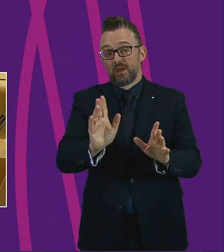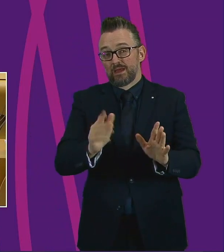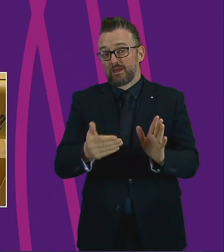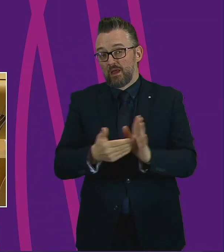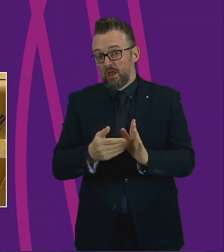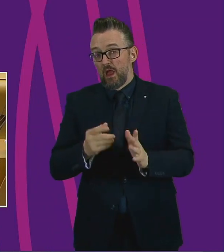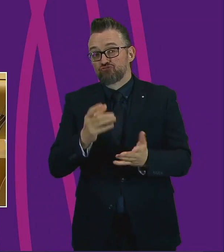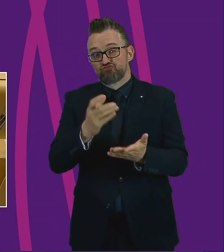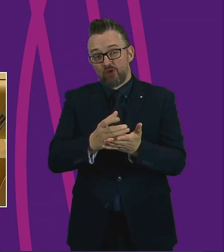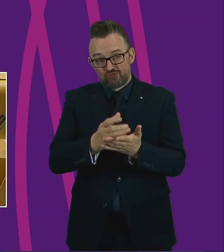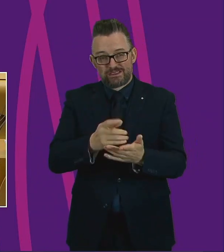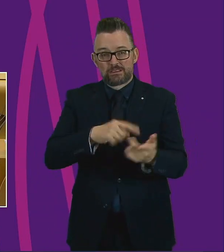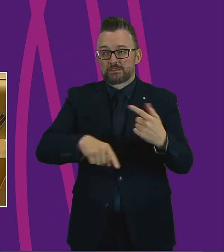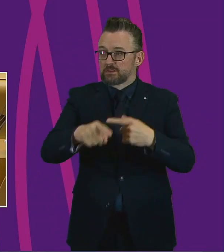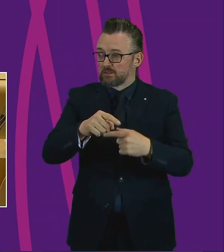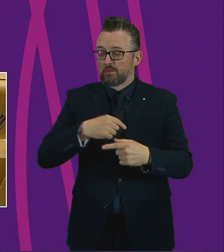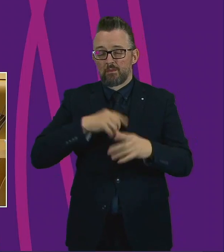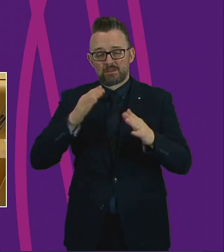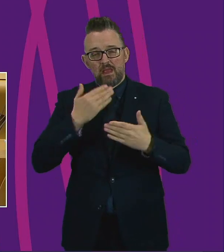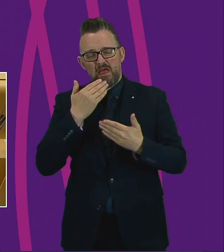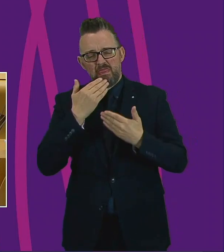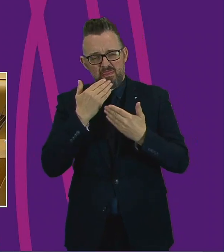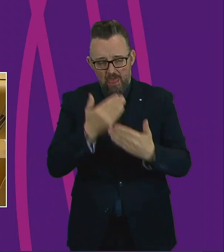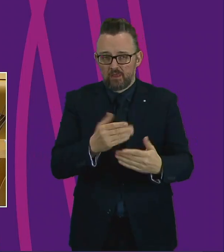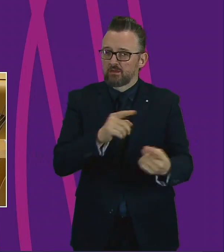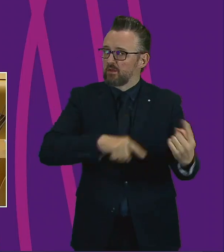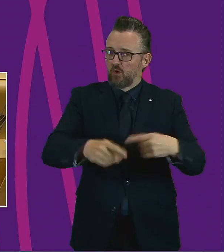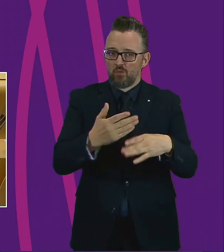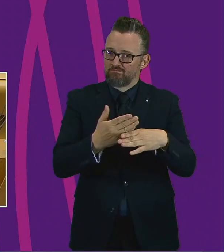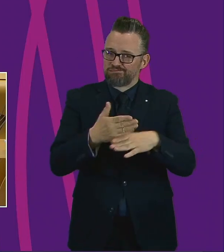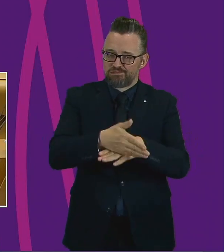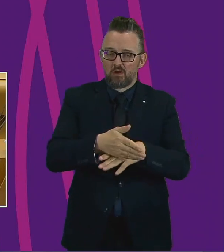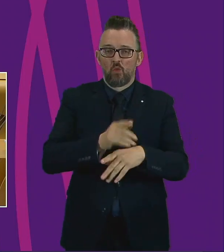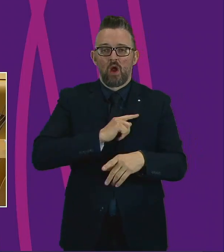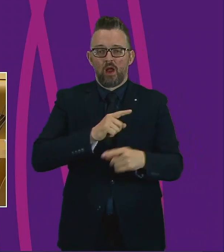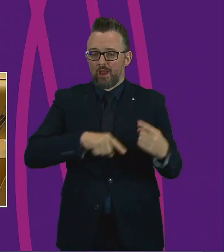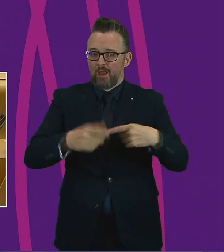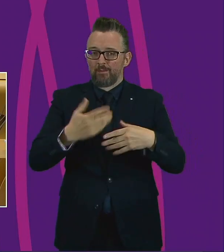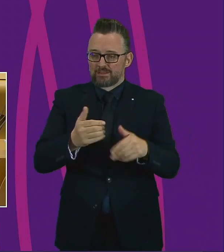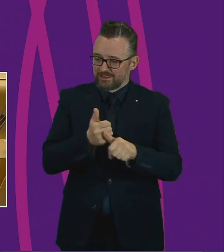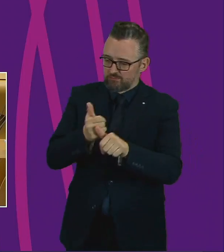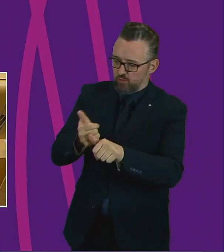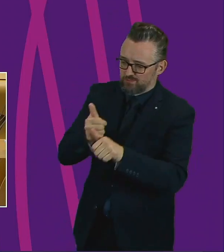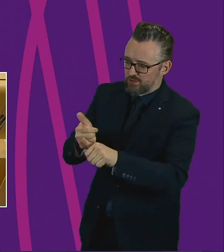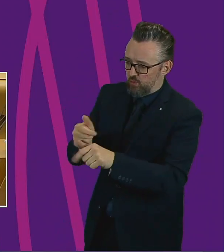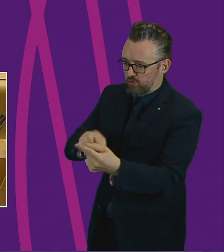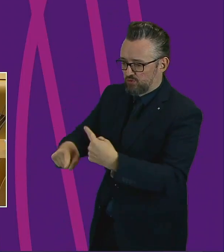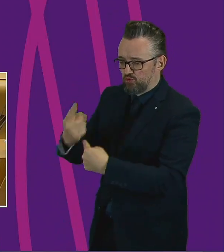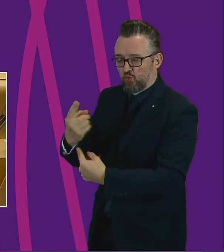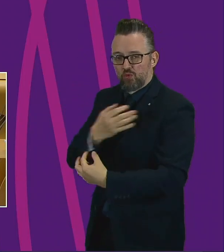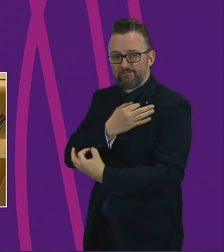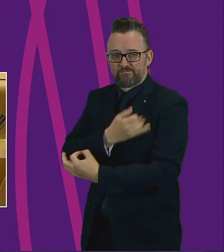in the third sector and charities for the work they've done to date to support some of the most vulnerable in our communities, and also to